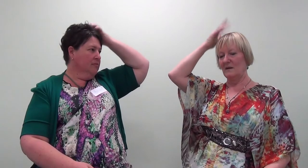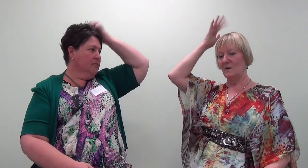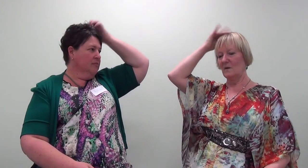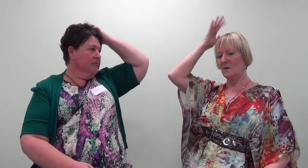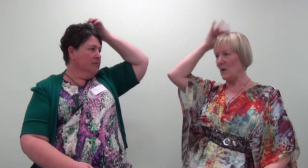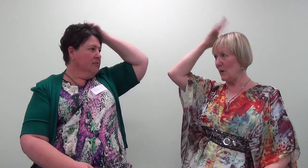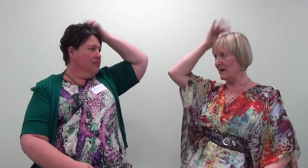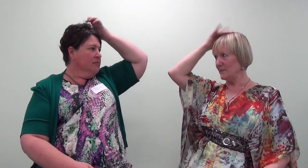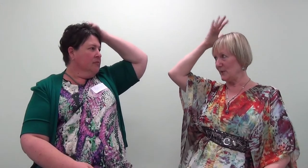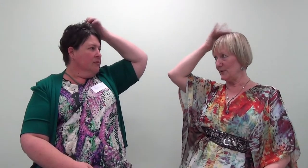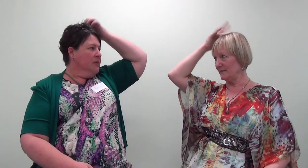All that weight and burden.